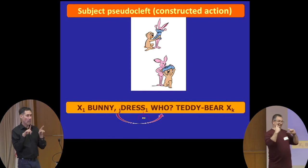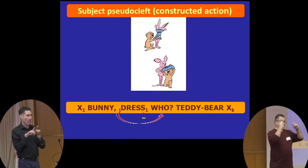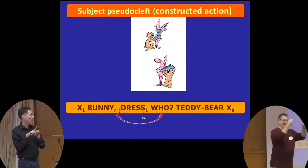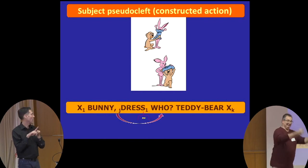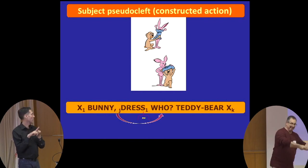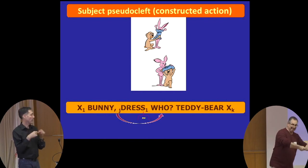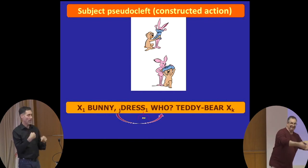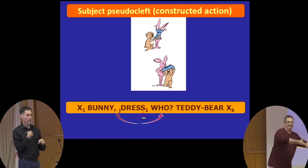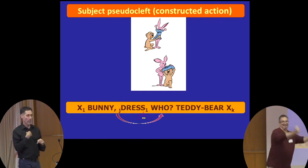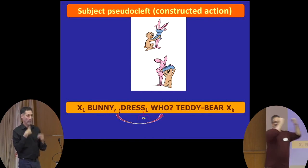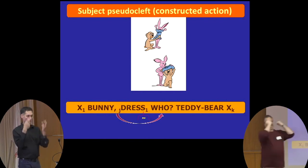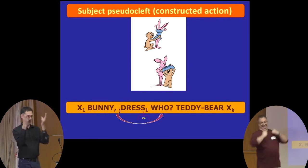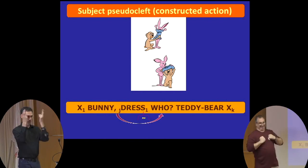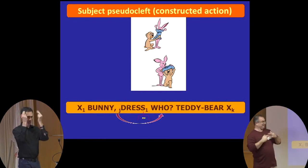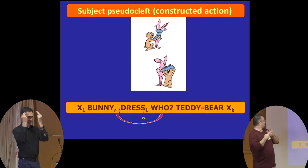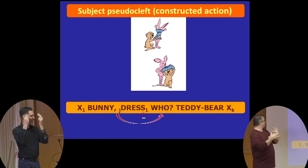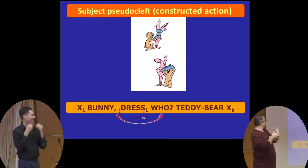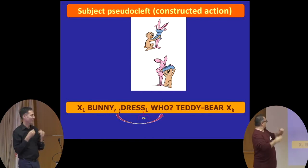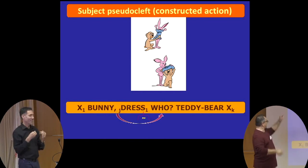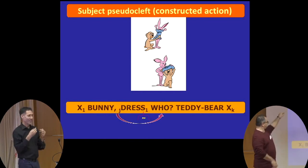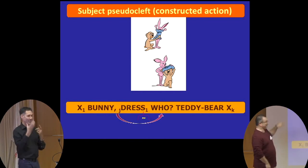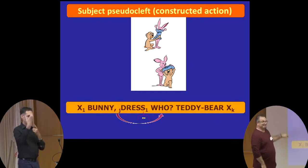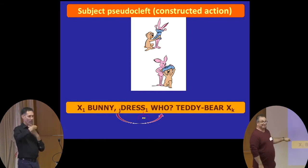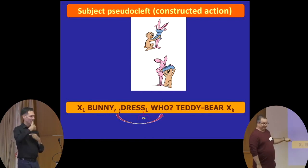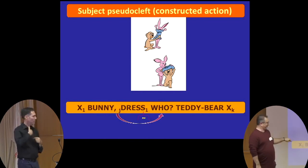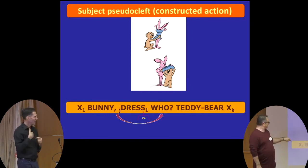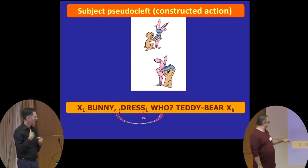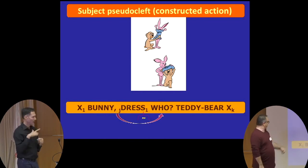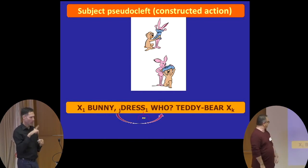I'm bunny, dress me, who, teddy bear?